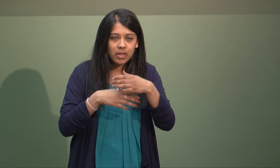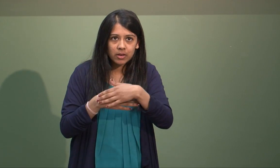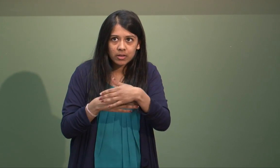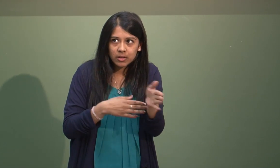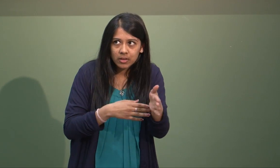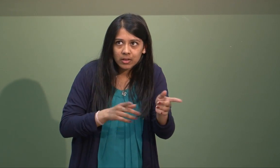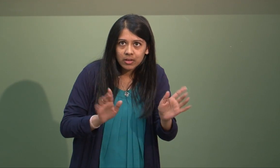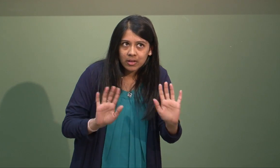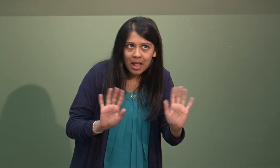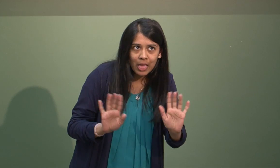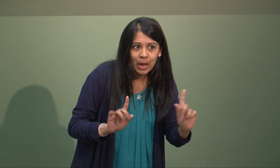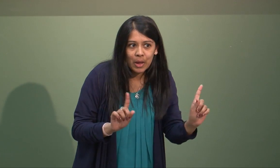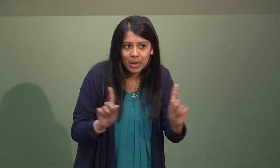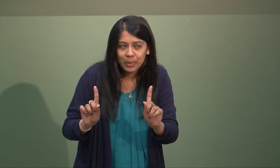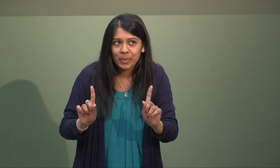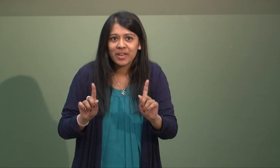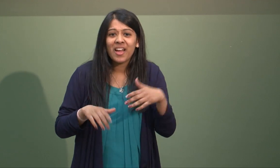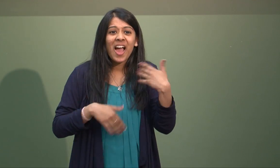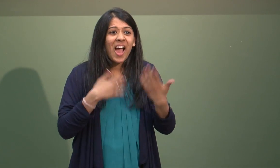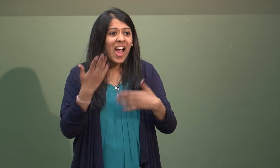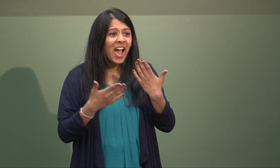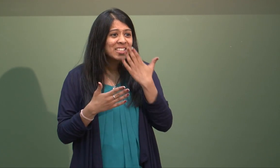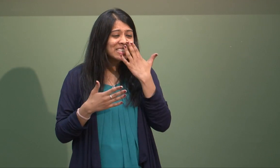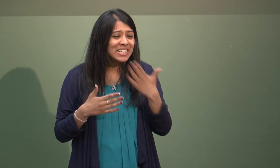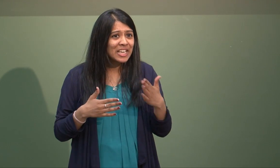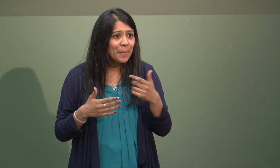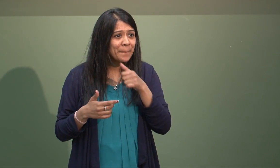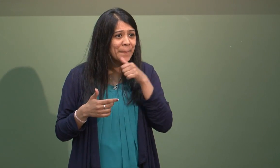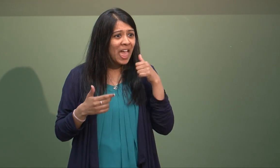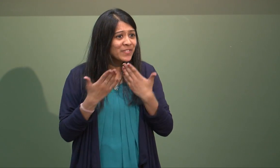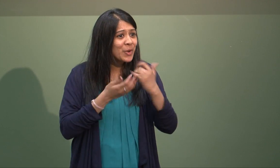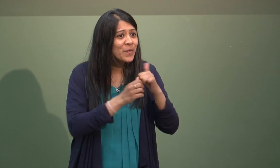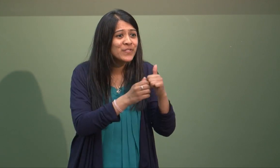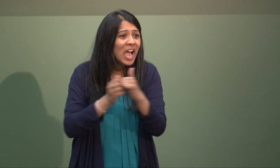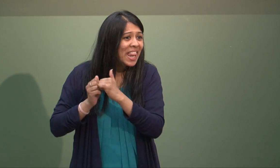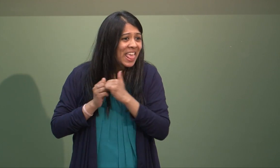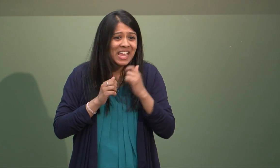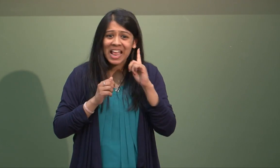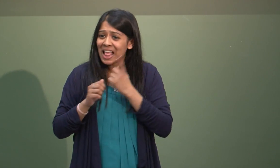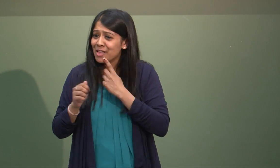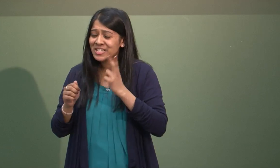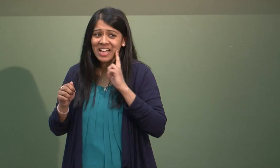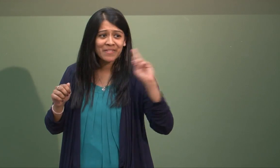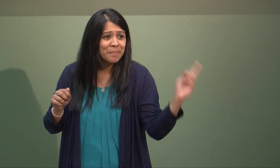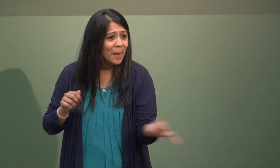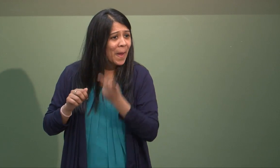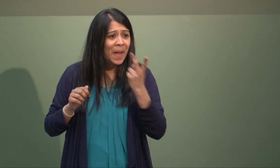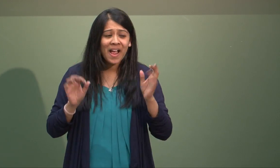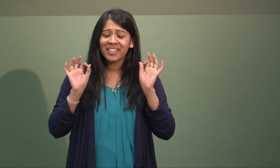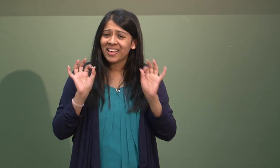other things that come with it. You know, was quite nerve wracking, but I remember the first day going in and saying, well, hello, you know, my name's Dipty.